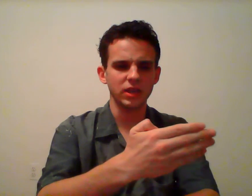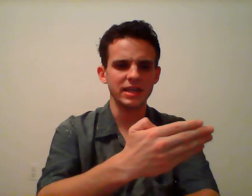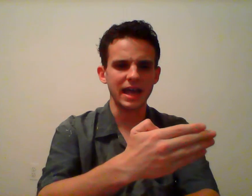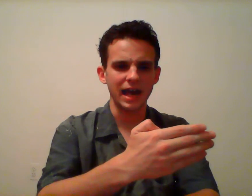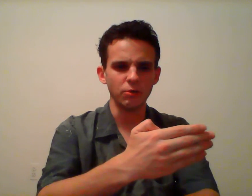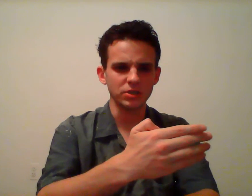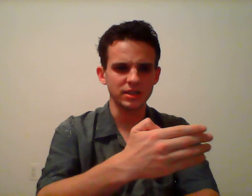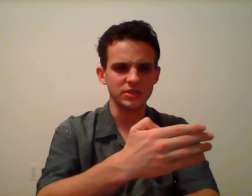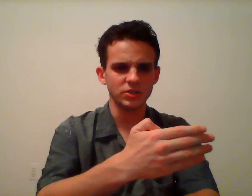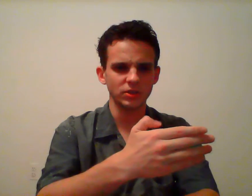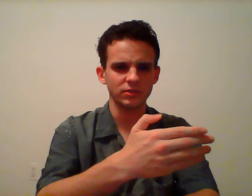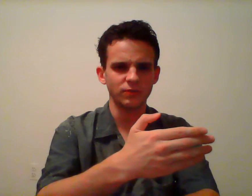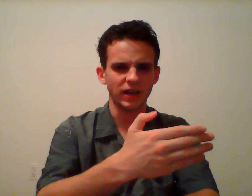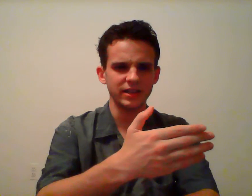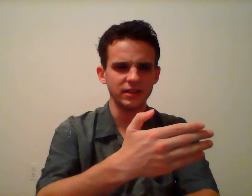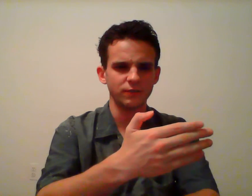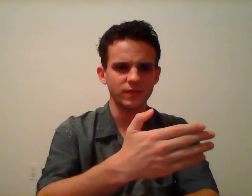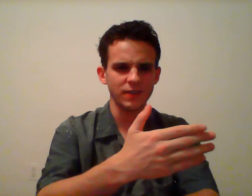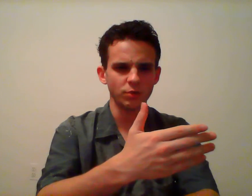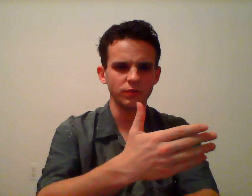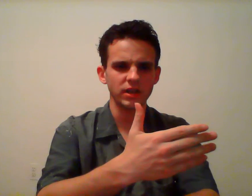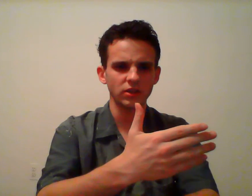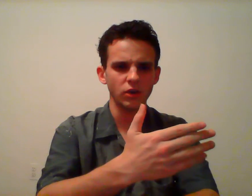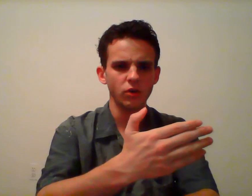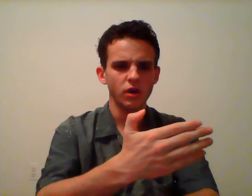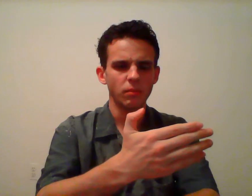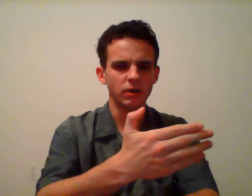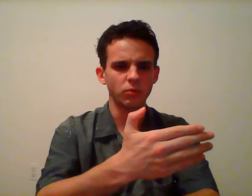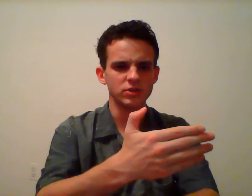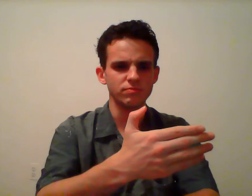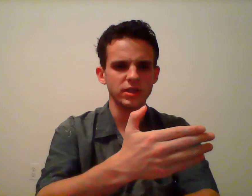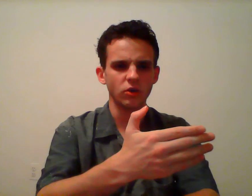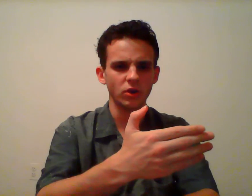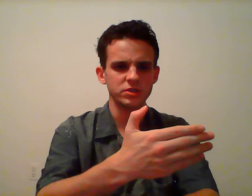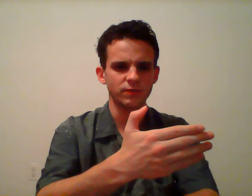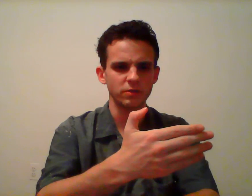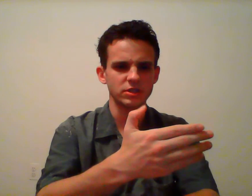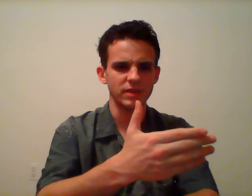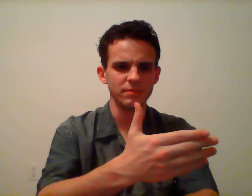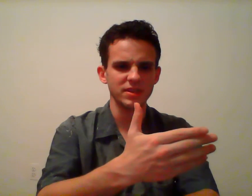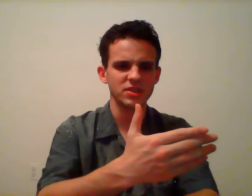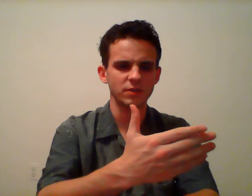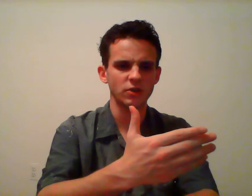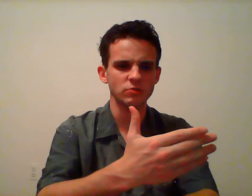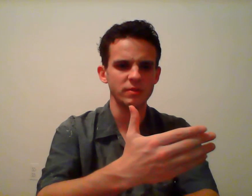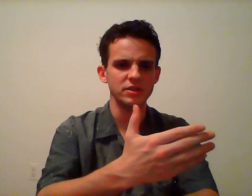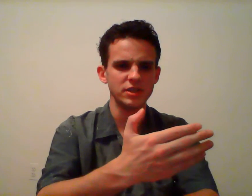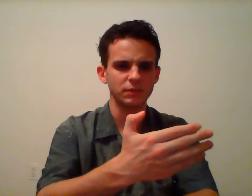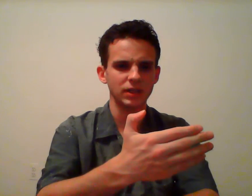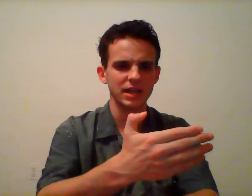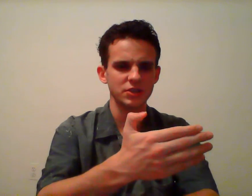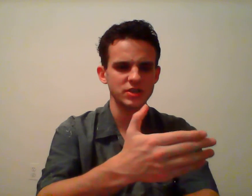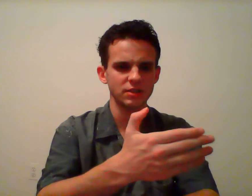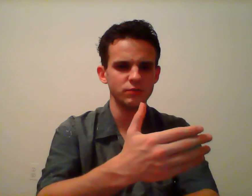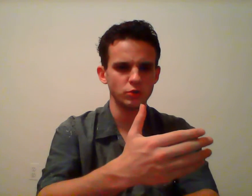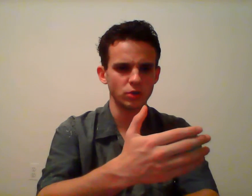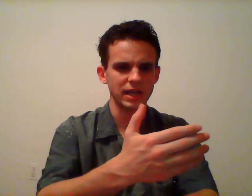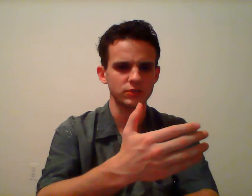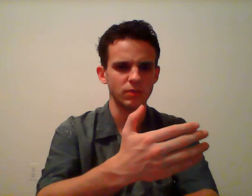played out, they still didn't find in favor of Gitlo, but it wasn't because of the First Amendment. They said the First Amendment did apply to the state of New York as